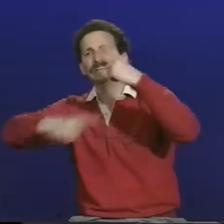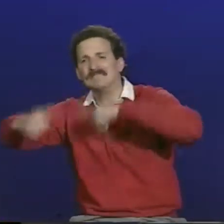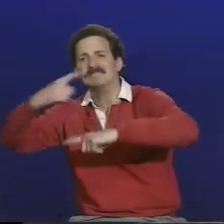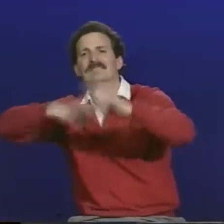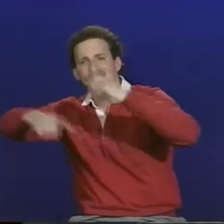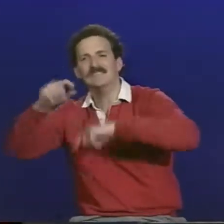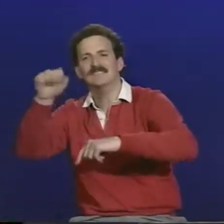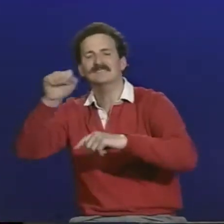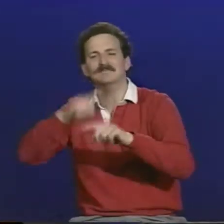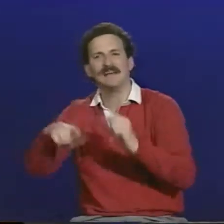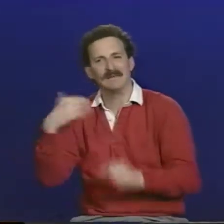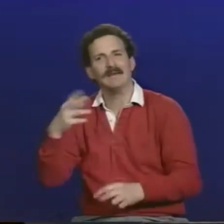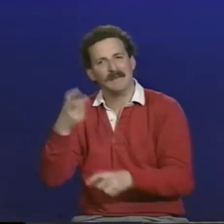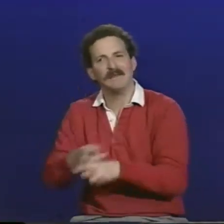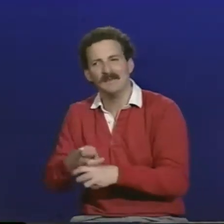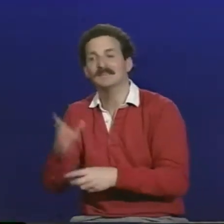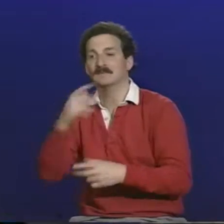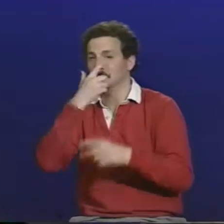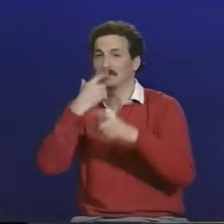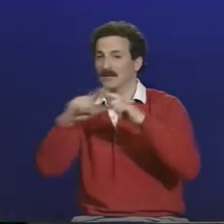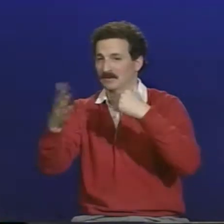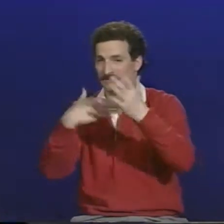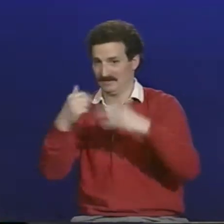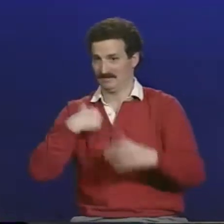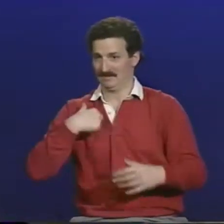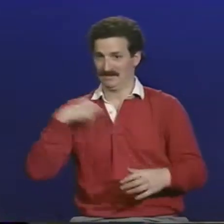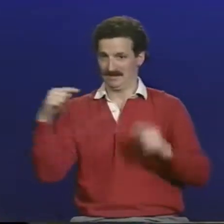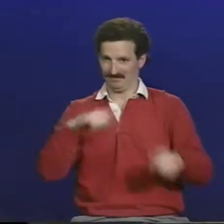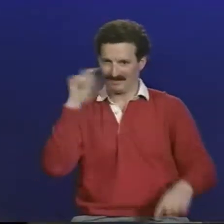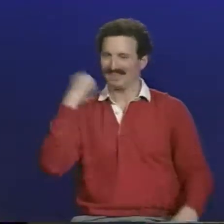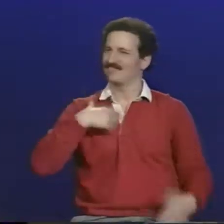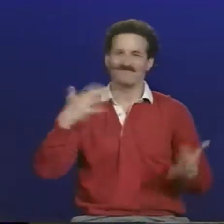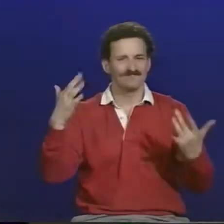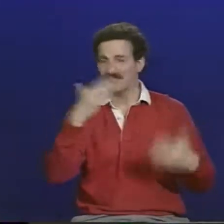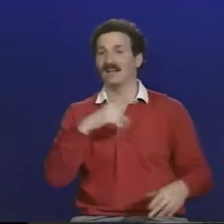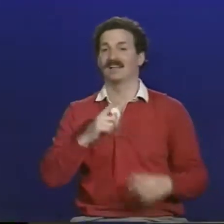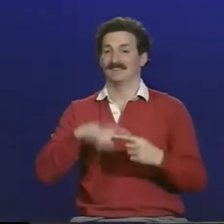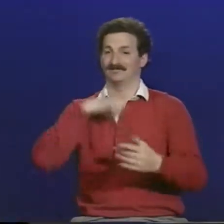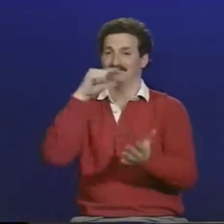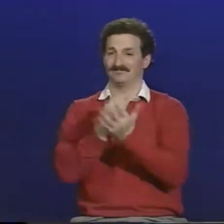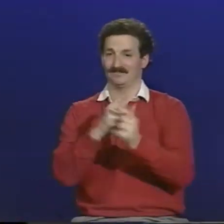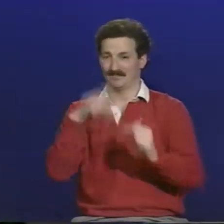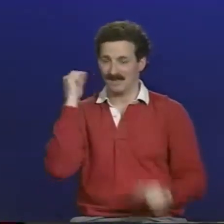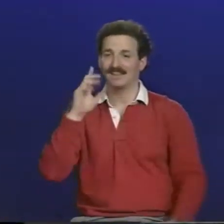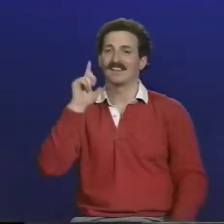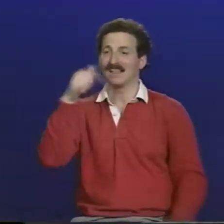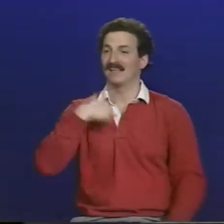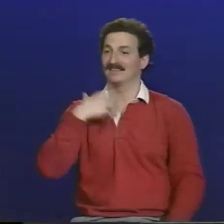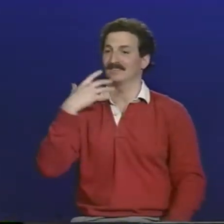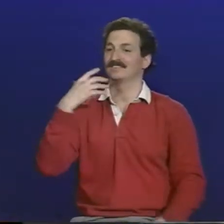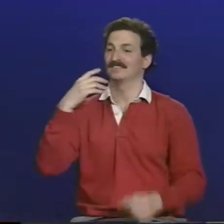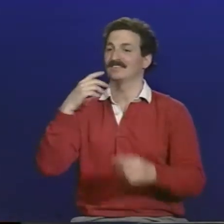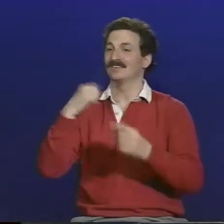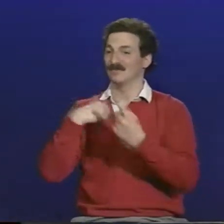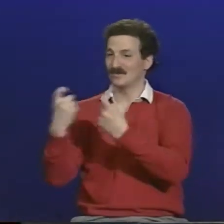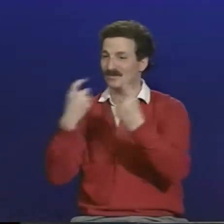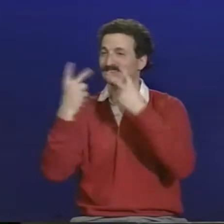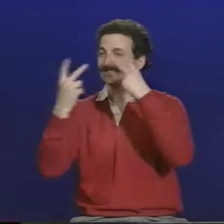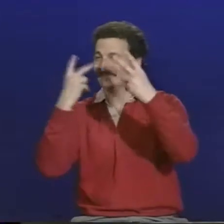are their initial role models. So even though some hearing parents do sign, there can still be certain difficulties inherent. So when I